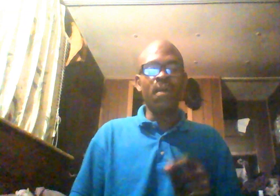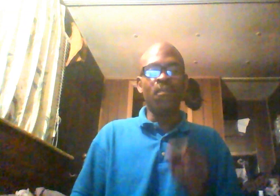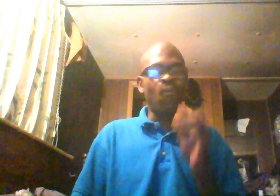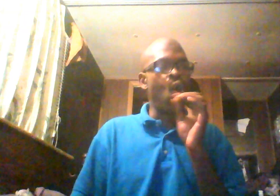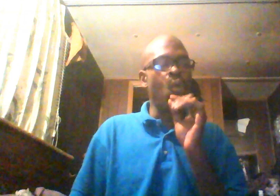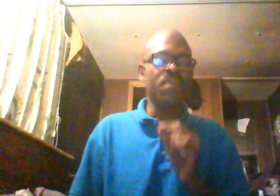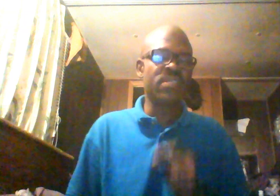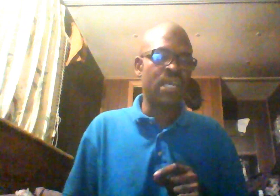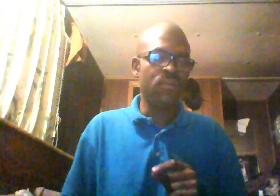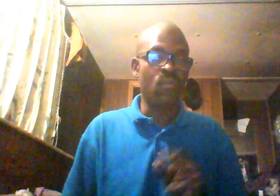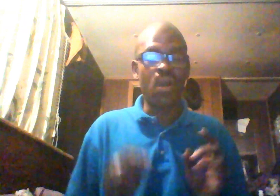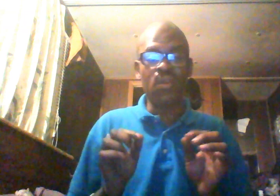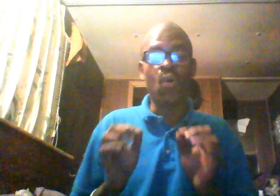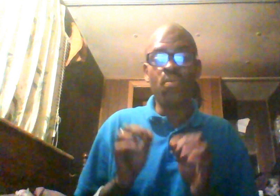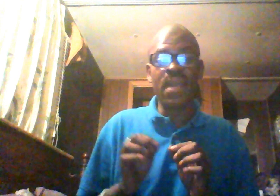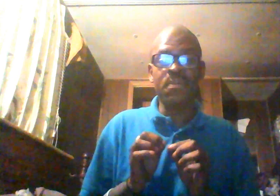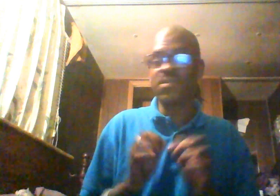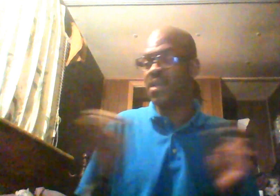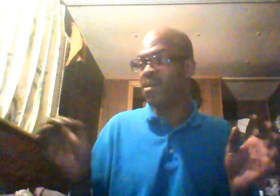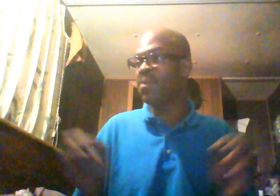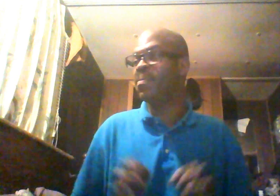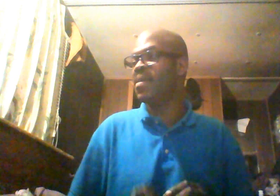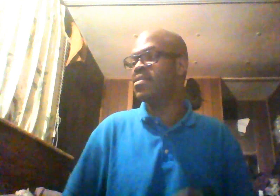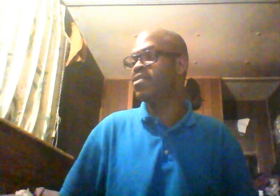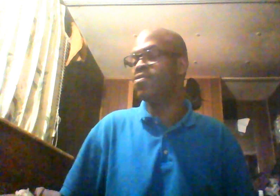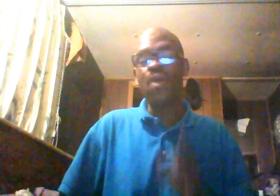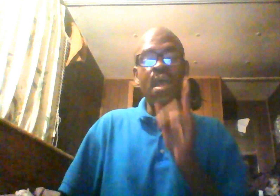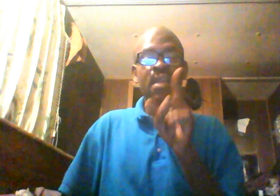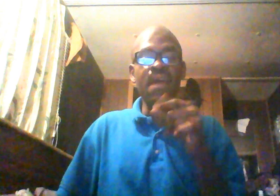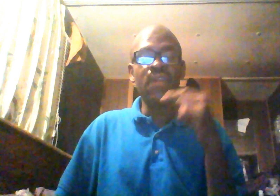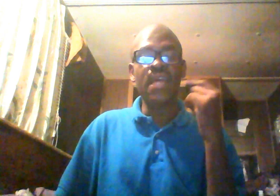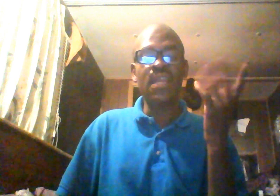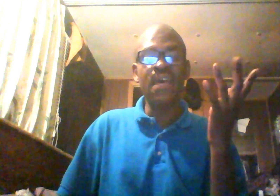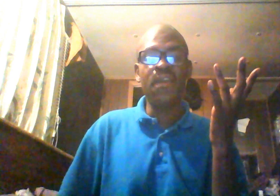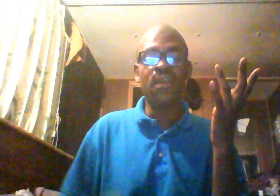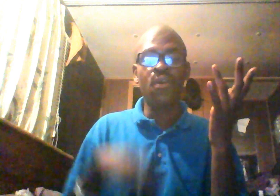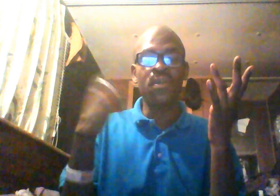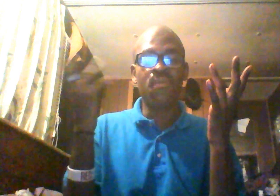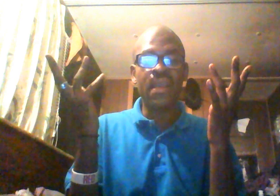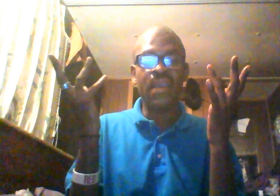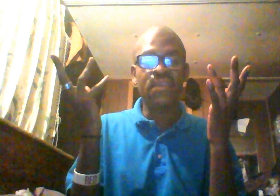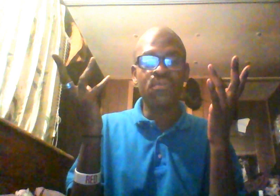what old people say? Well, I know old black people say that. Other people might say, too. Never let the left hand know what the right hand doing.